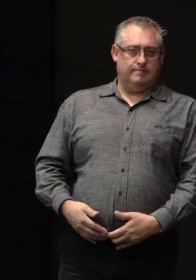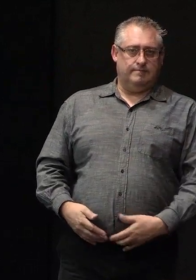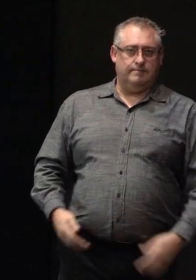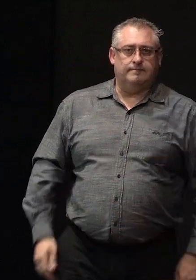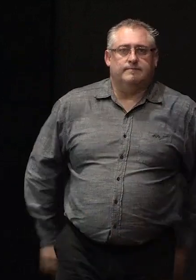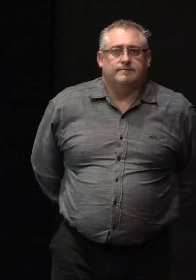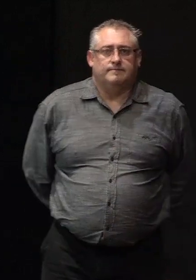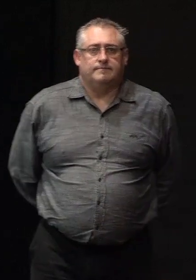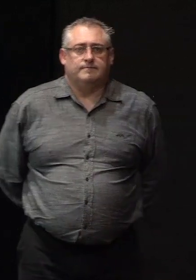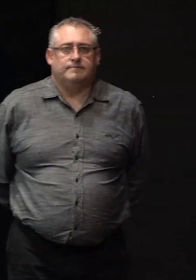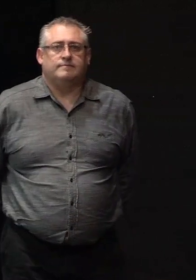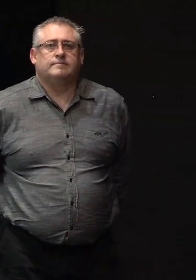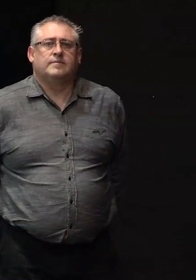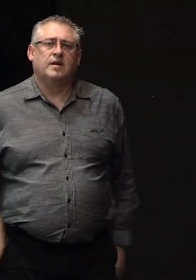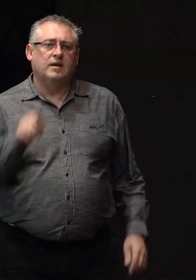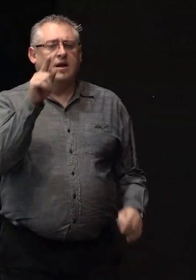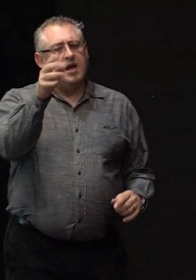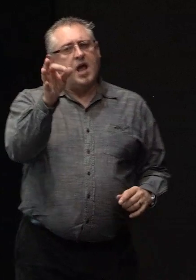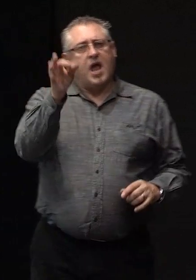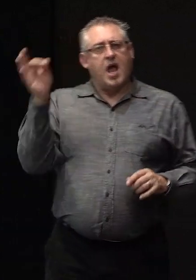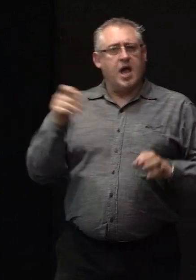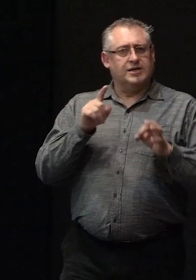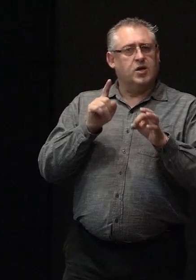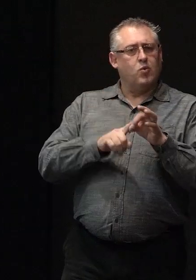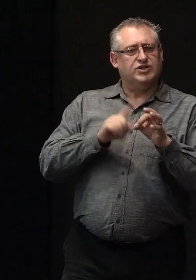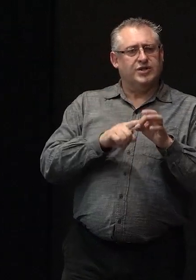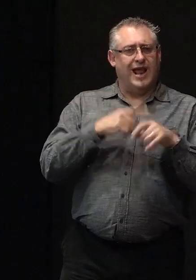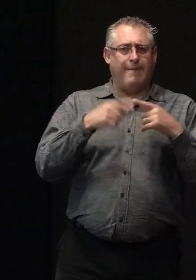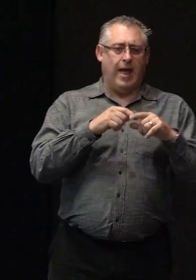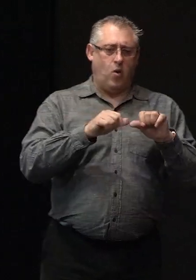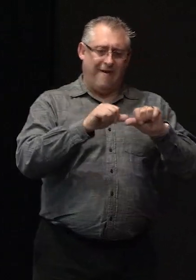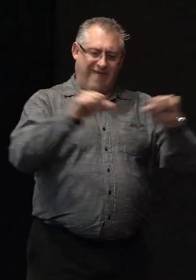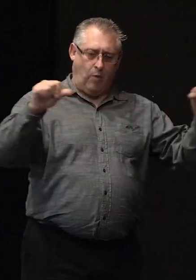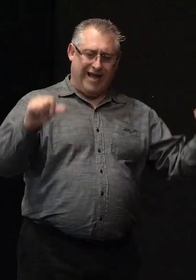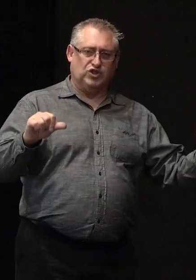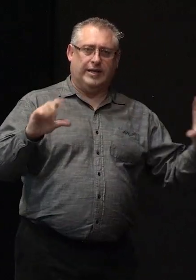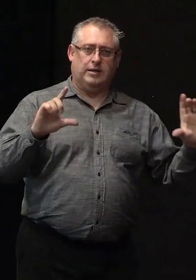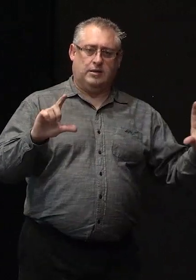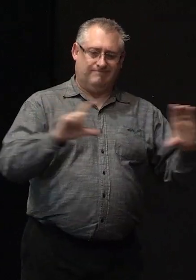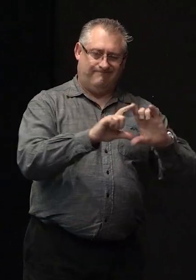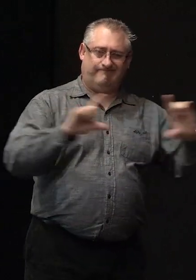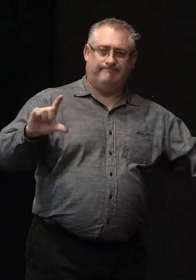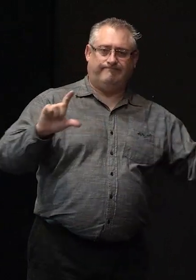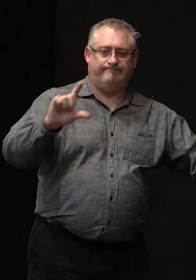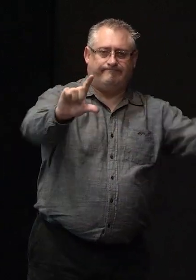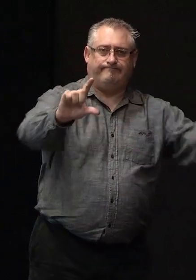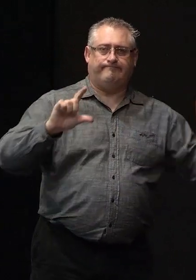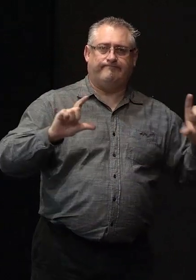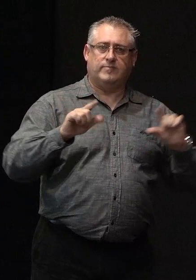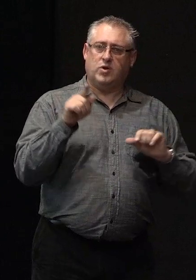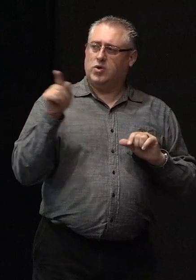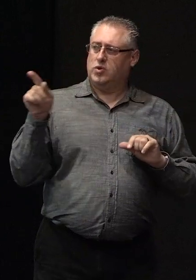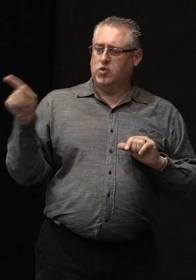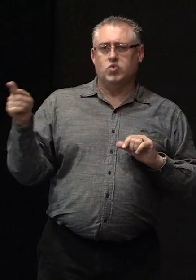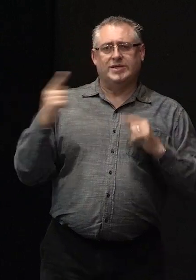yeah I just got a question on foundation questions you said earlier that under that